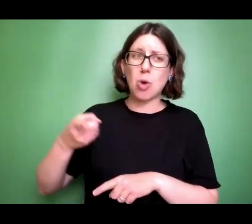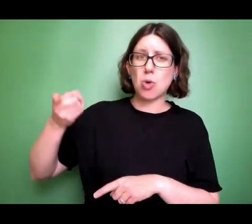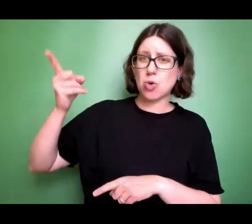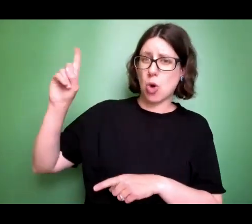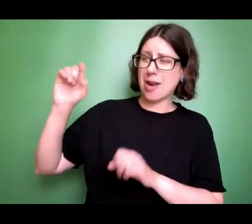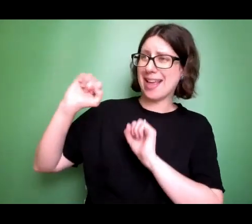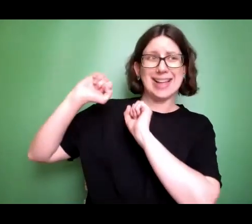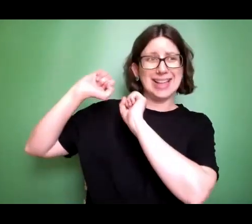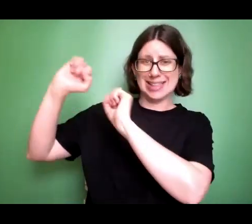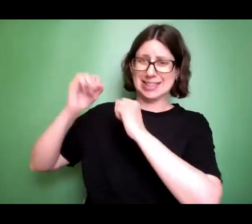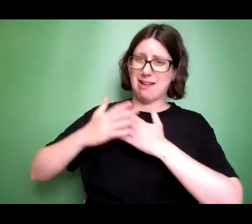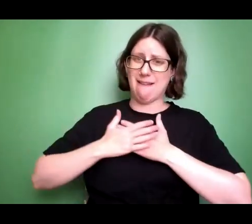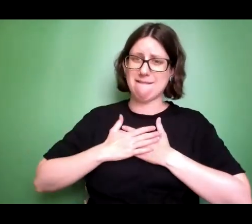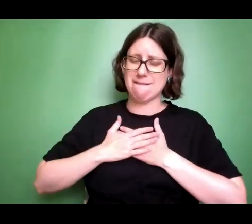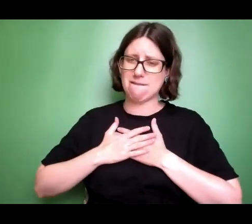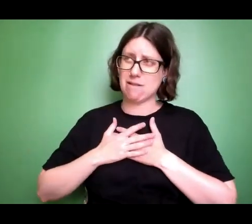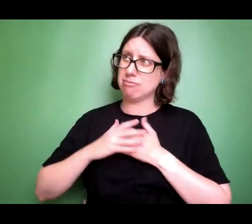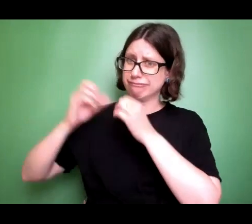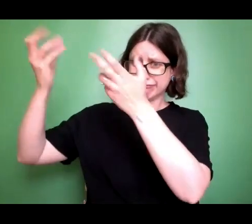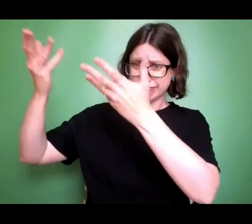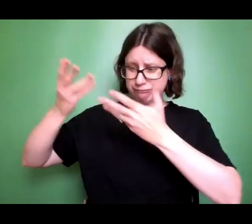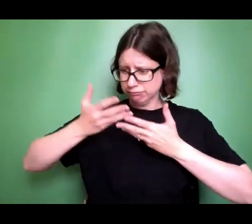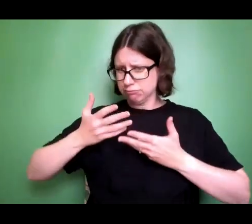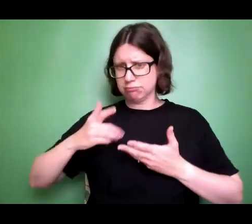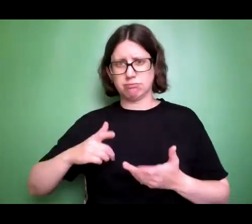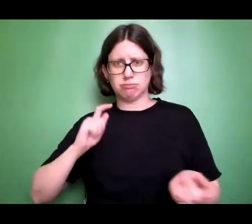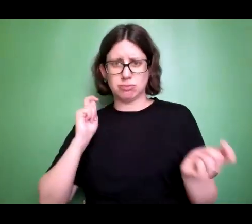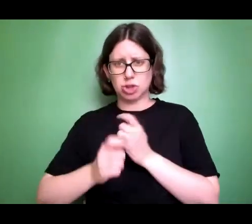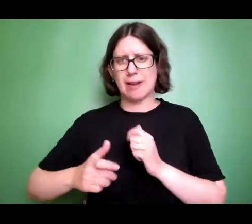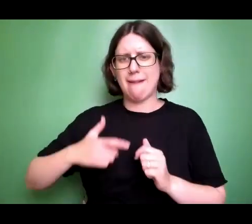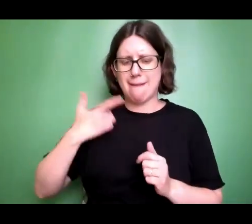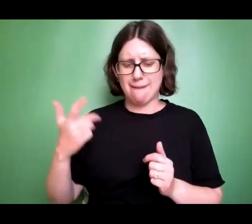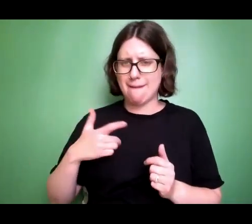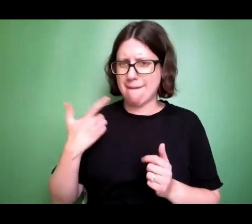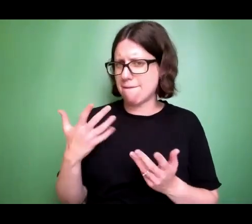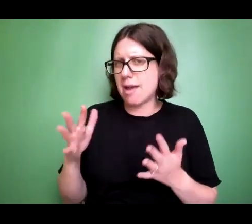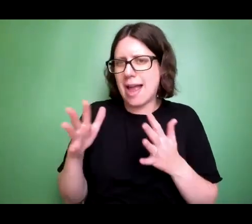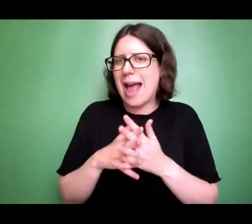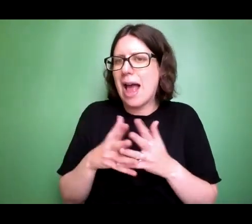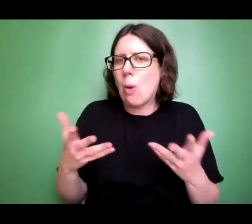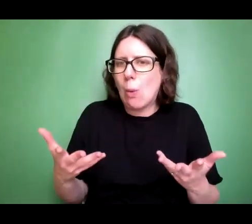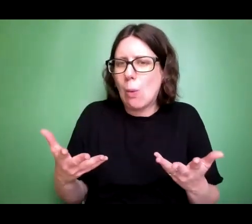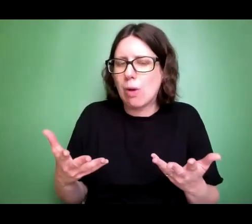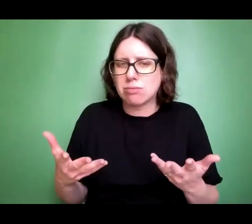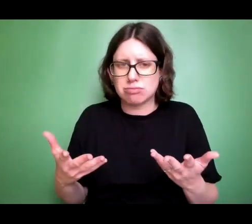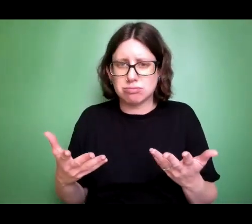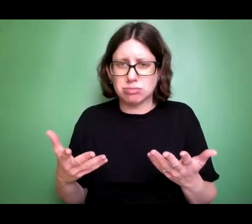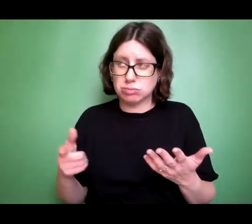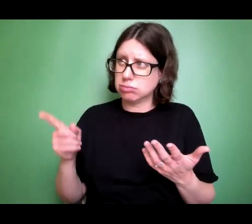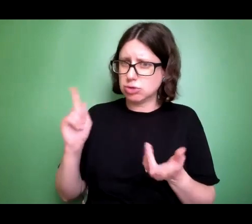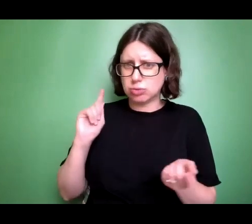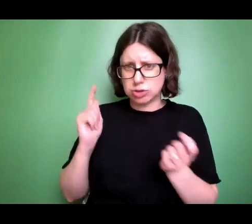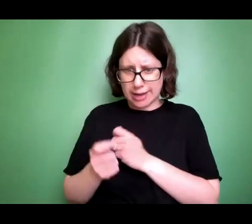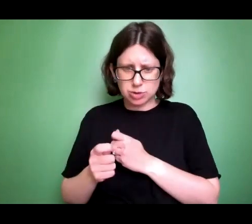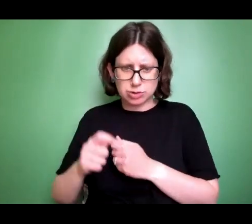God's kind of love transforms our lives, how God's kind of love transforms the way we give and receive love, the way we